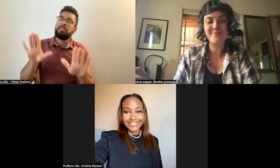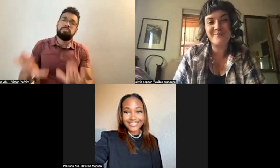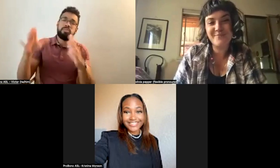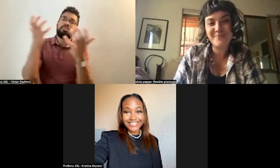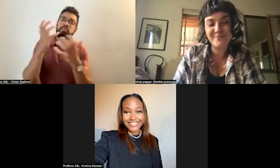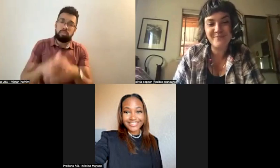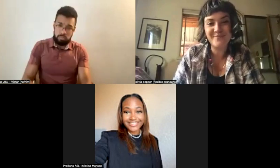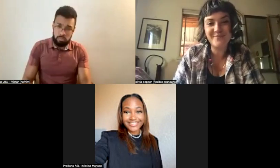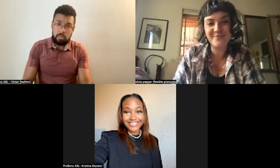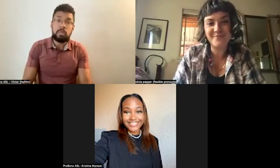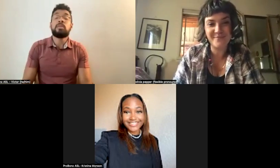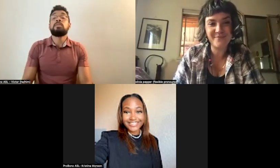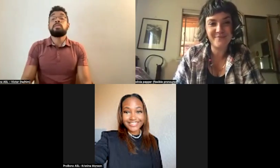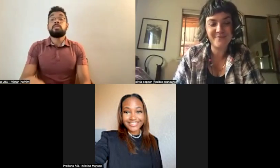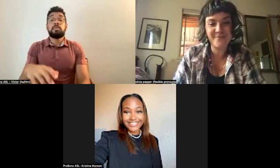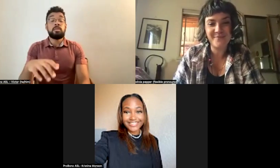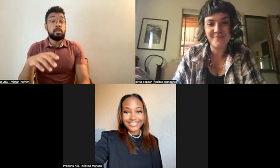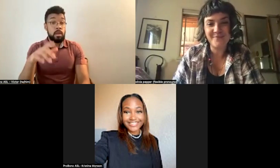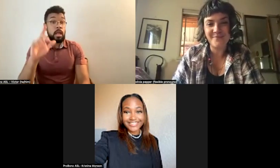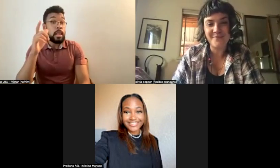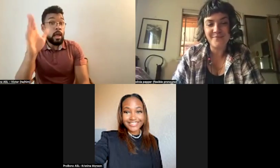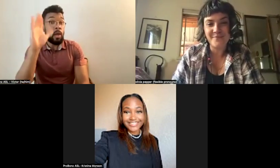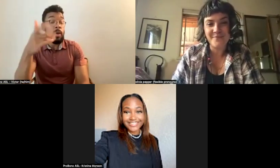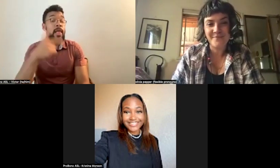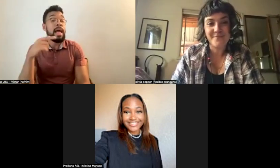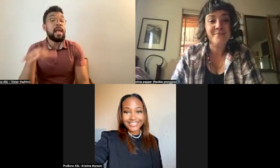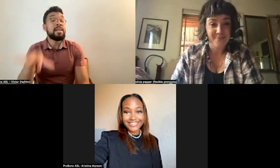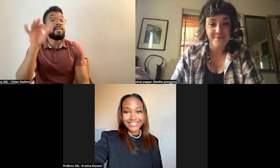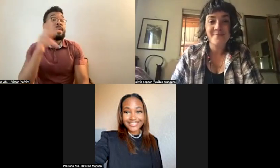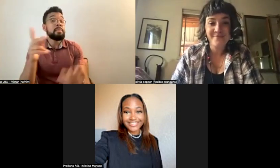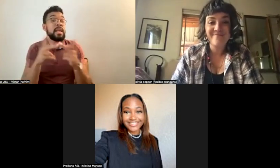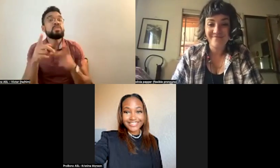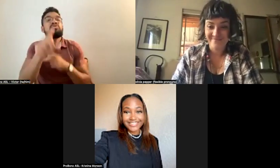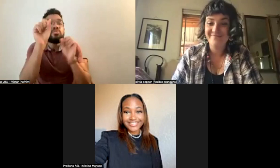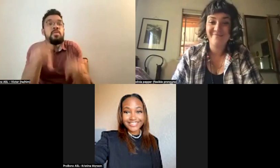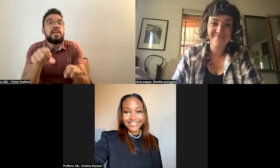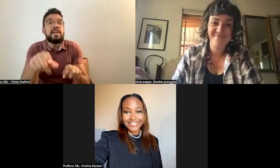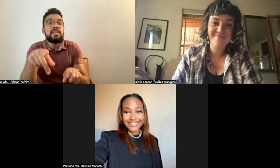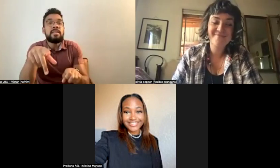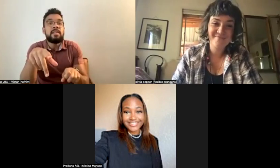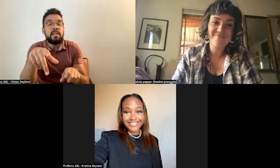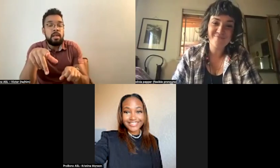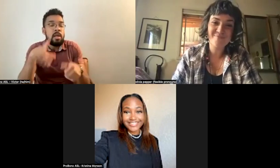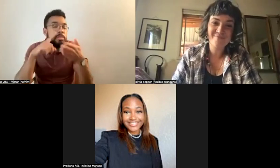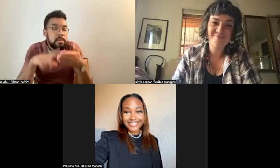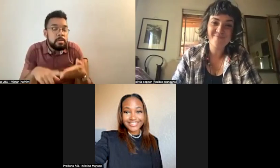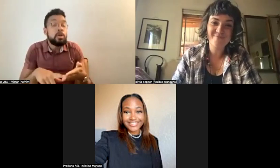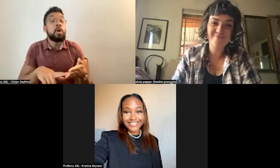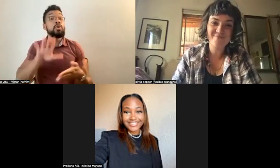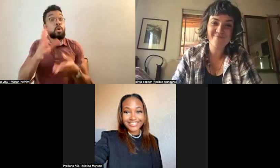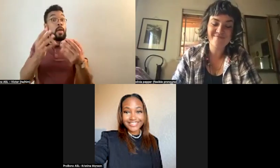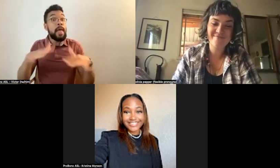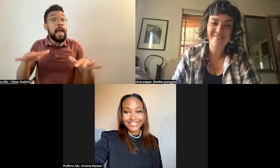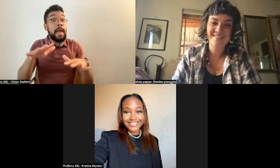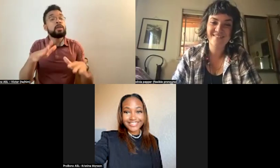And later on, I'm going to find the place where you can find the land on which you reside, so that you can plug in whatever your coordinates